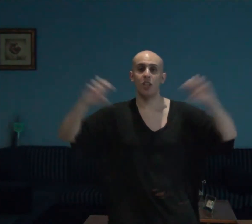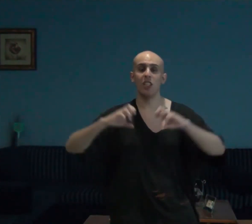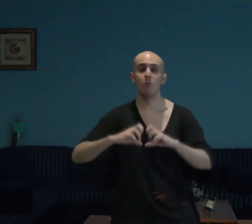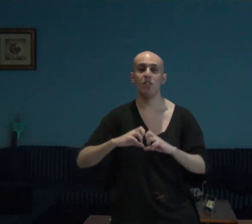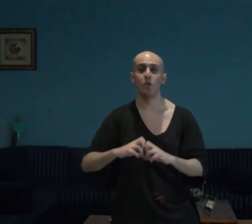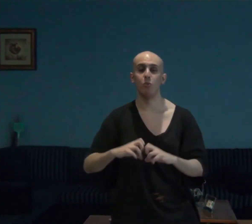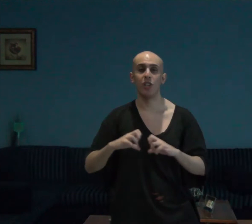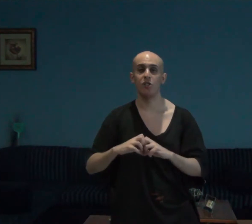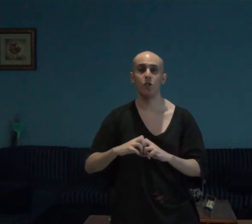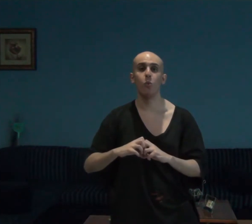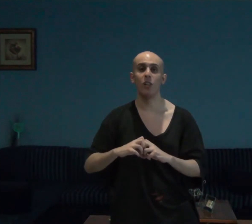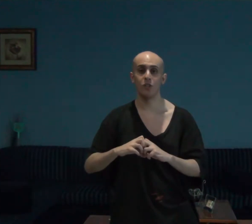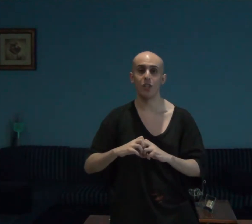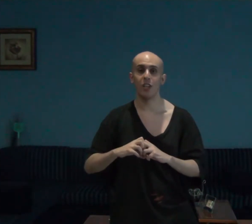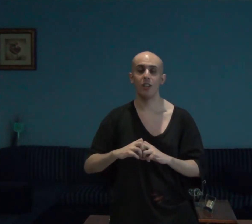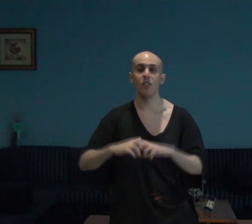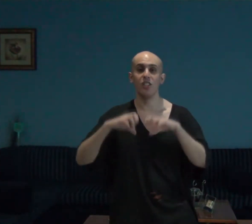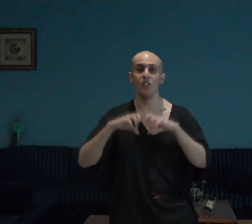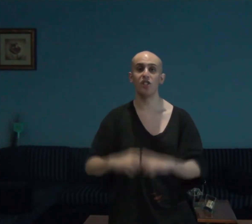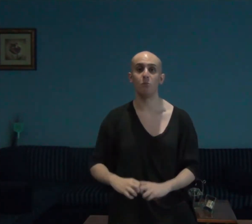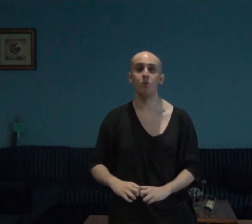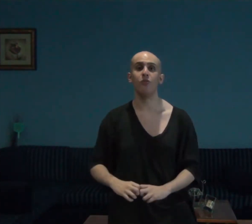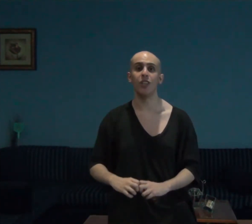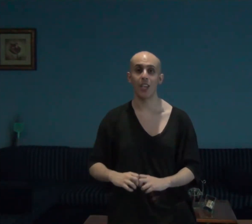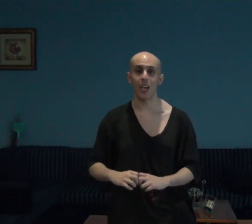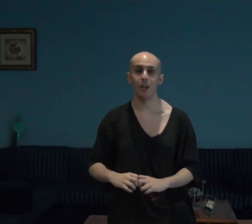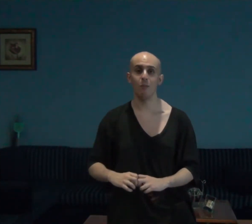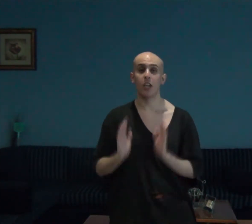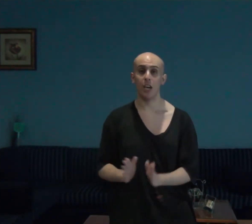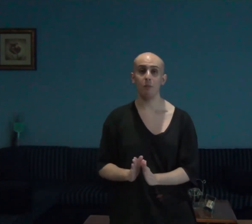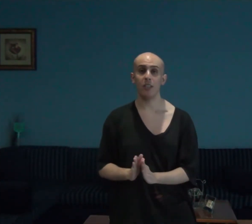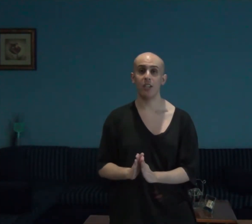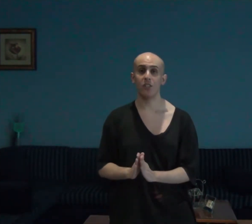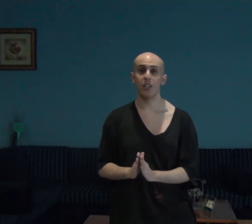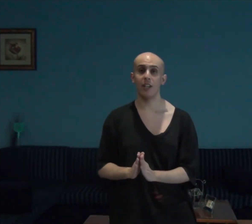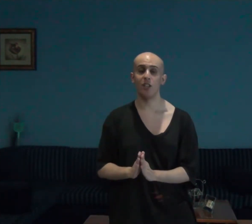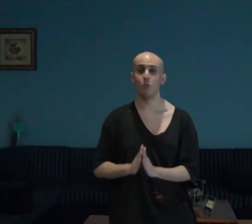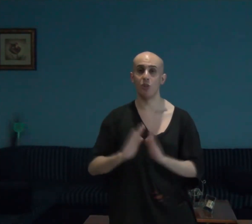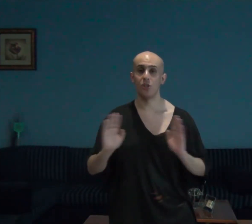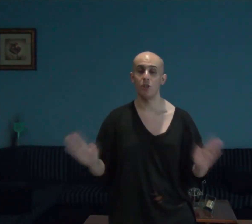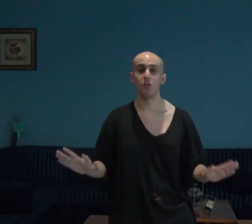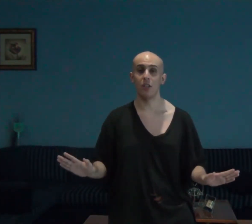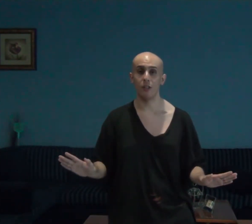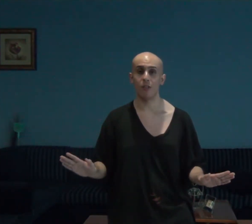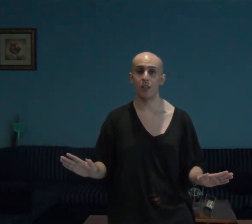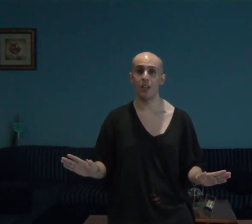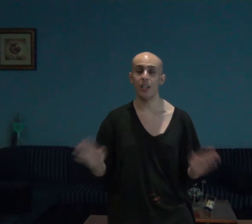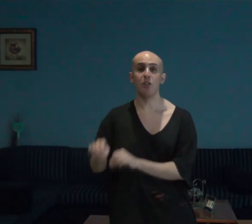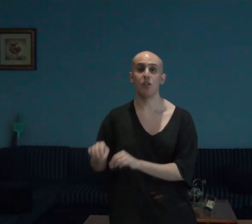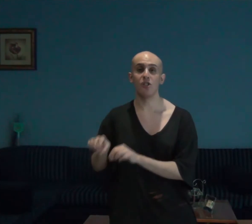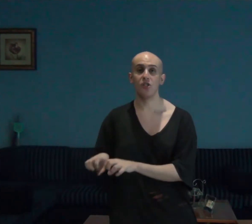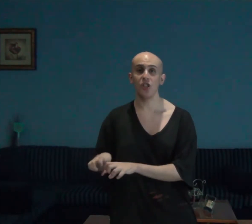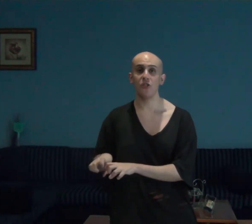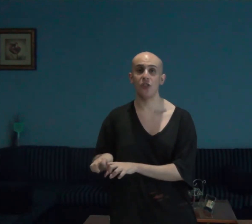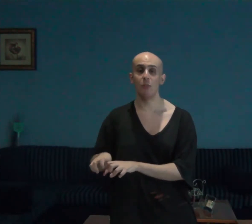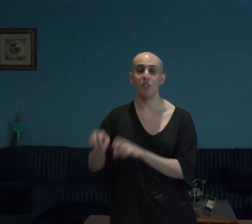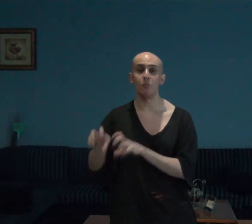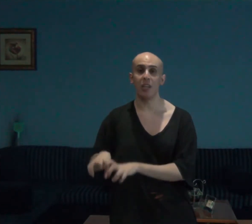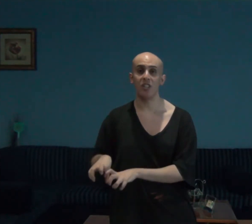elements worked so well together in this movie cam cam guys and gals was so terrifying because this film is based